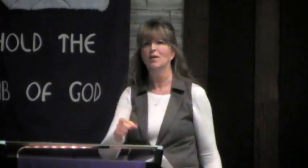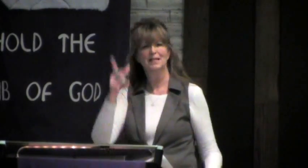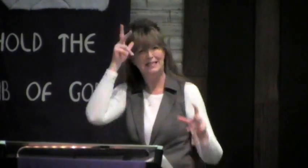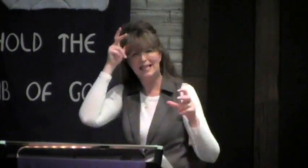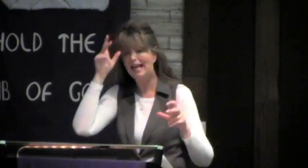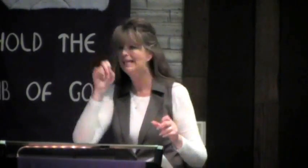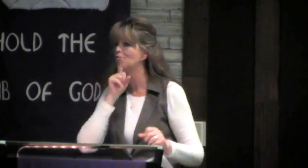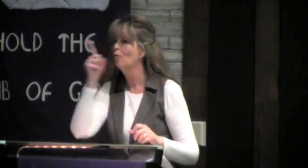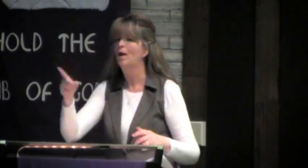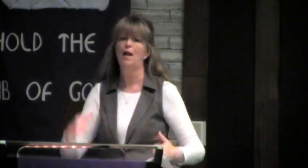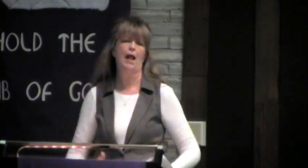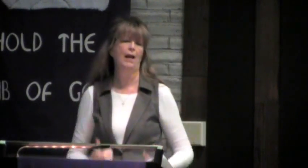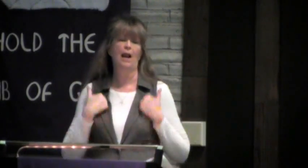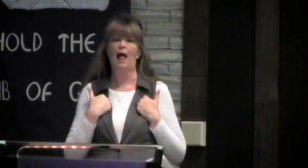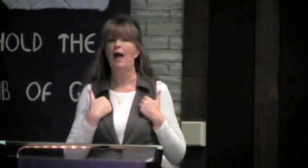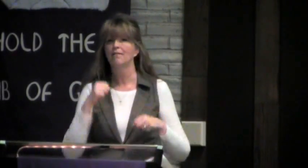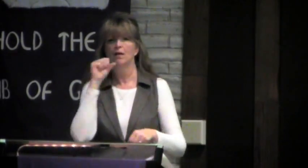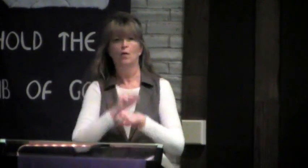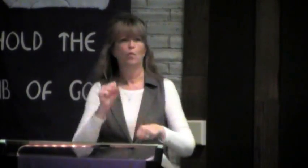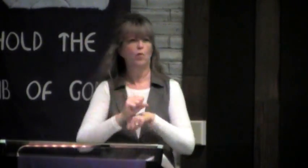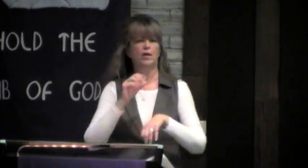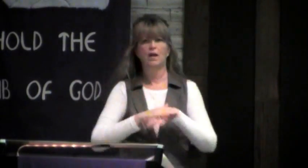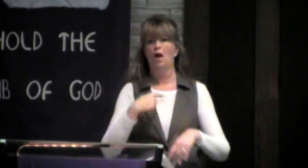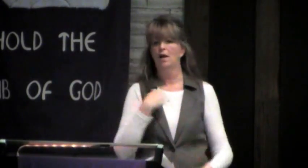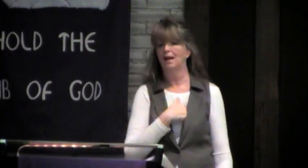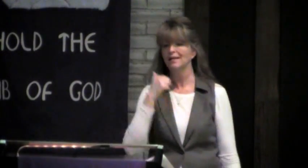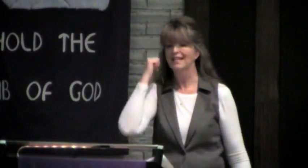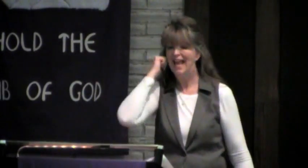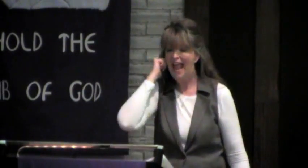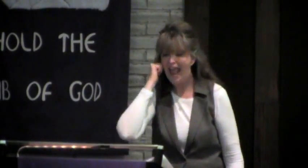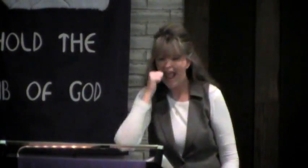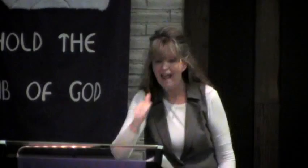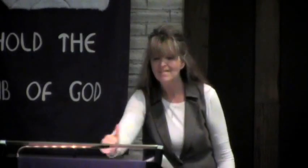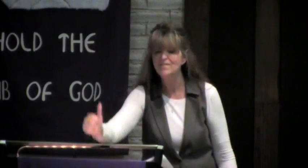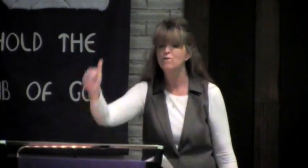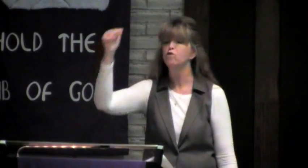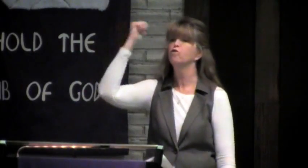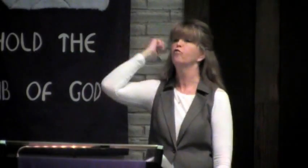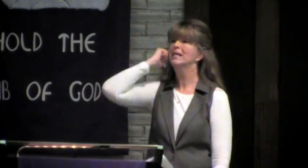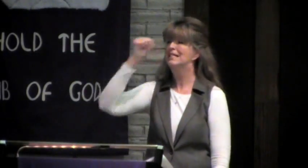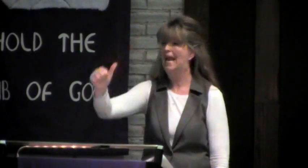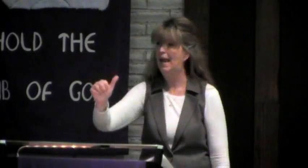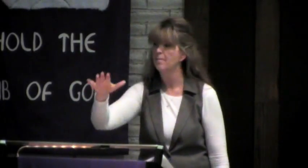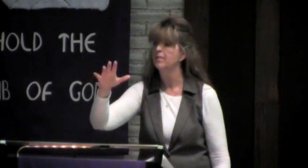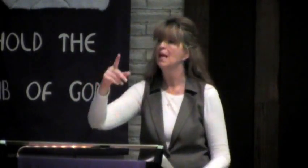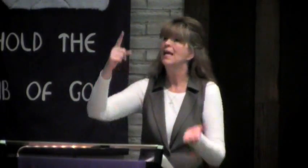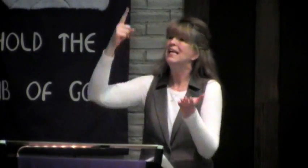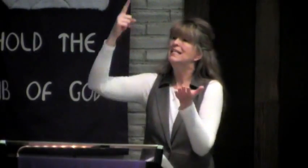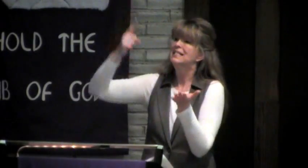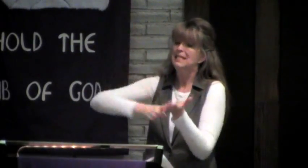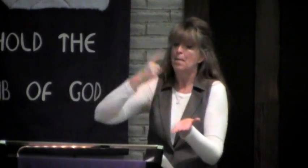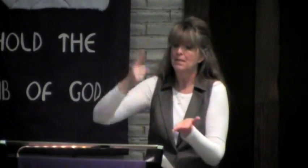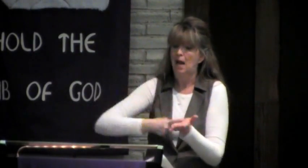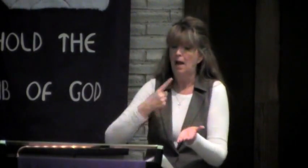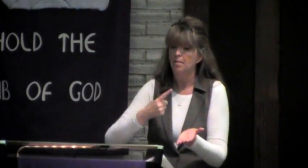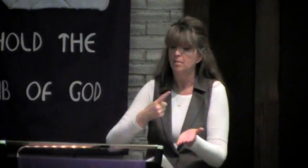Satan is real. That Satan works in our lives or tries to every single day.